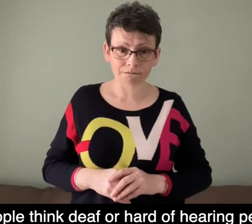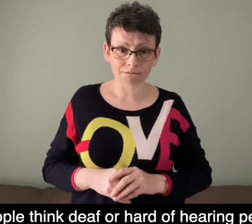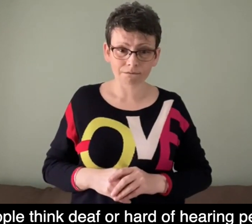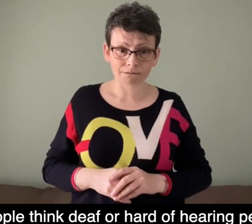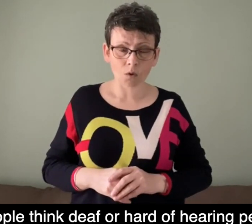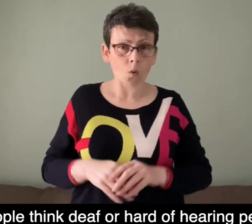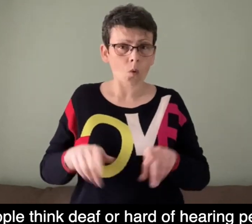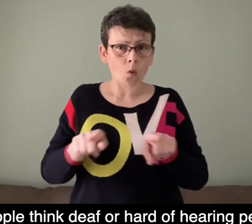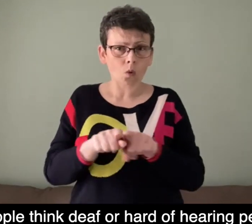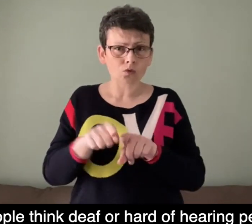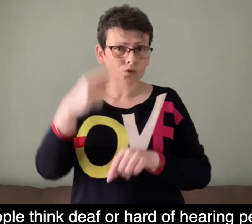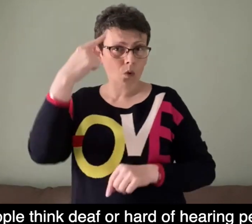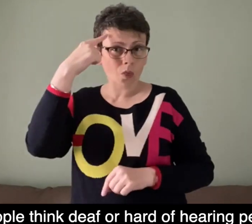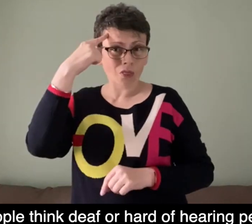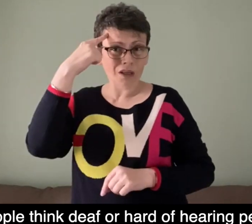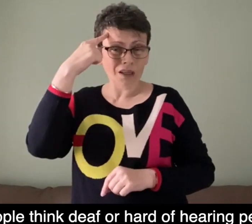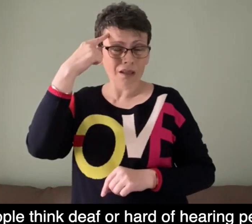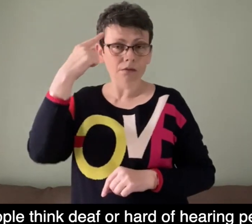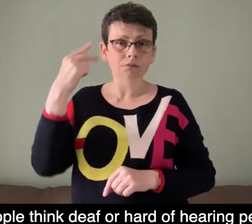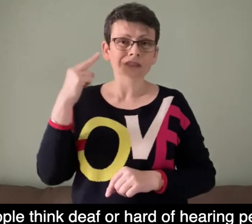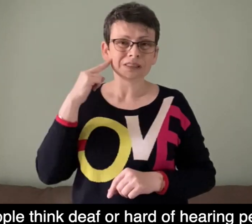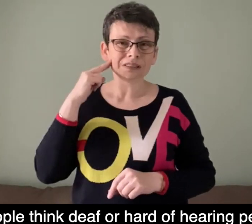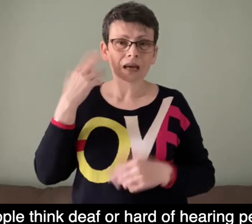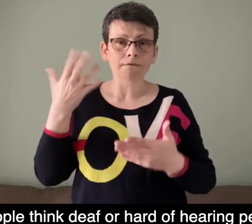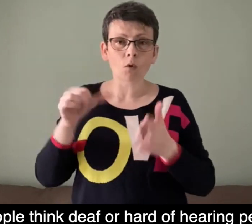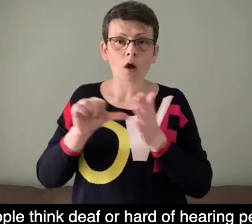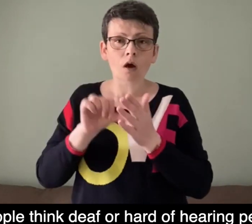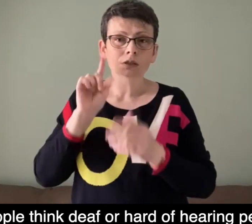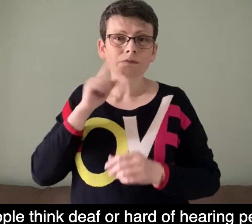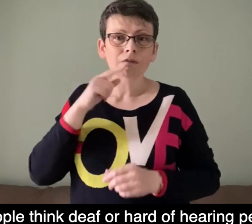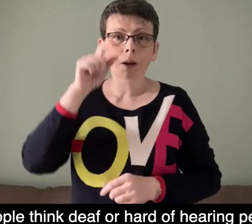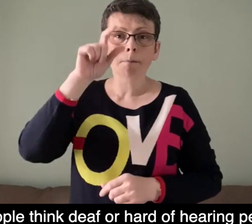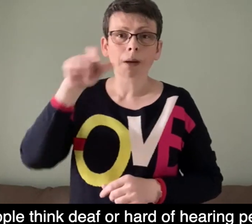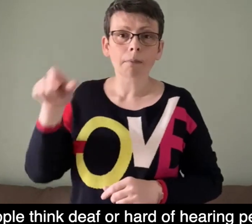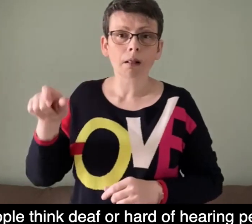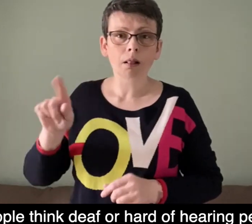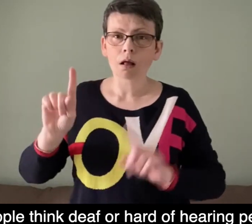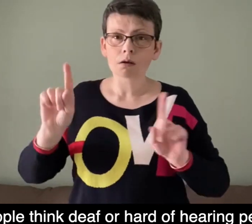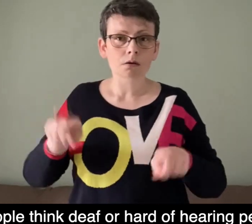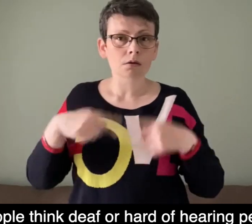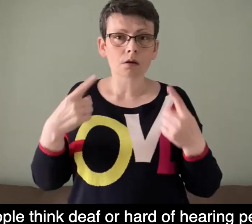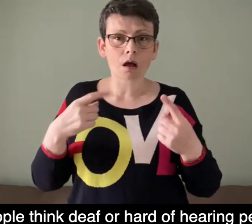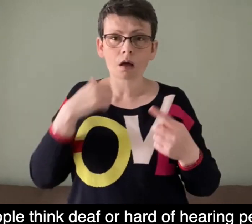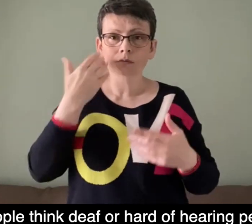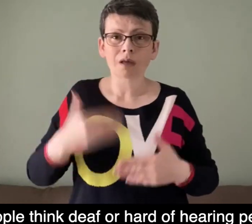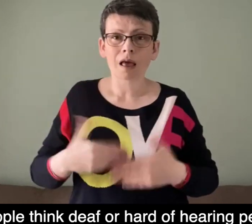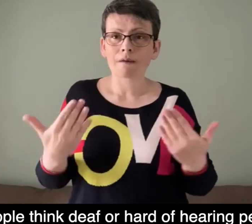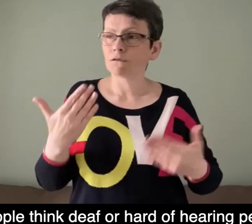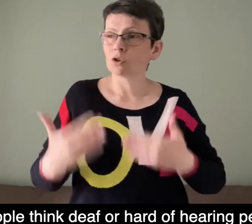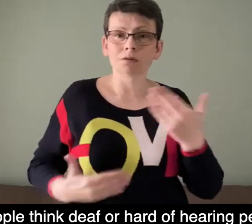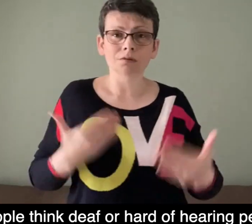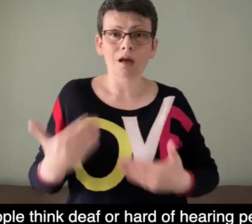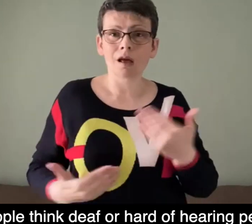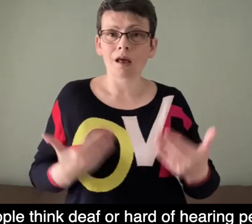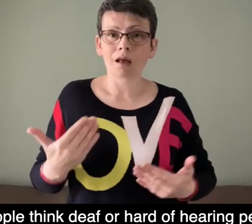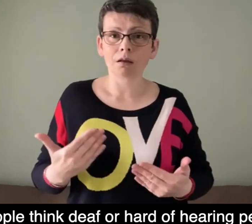Also, people think Deaf or Hard of Hearing people can't do everyday tasks, can't work